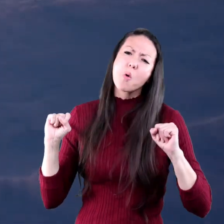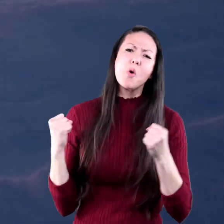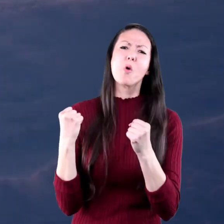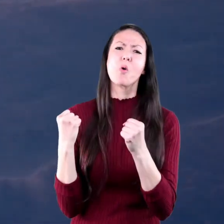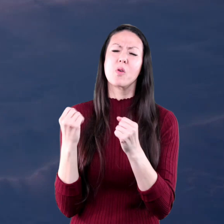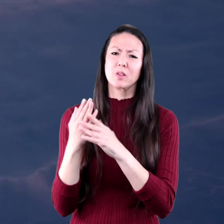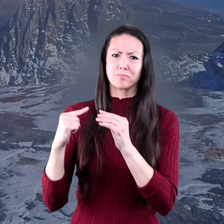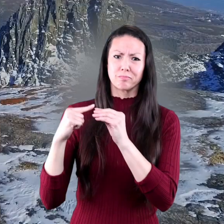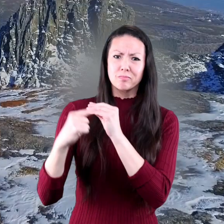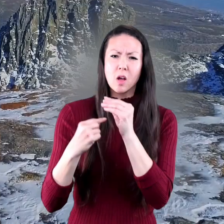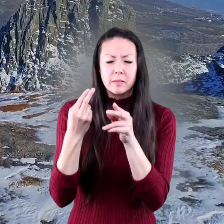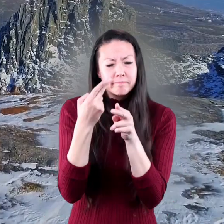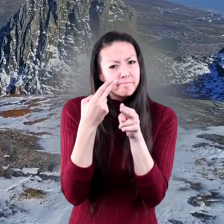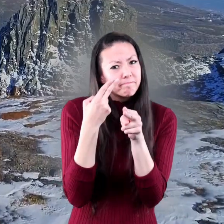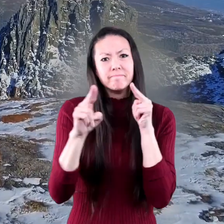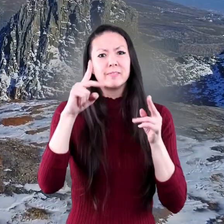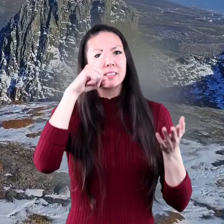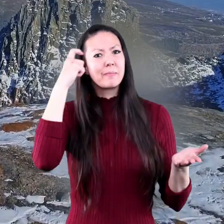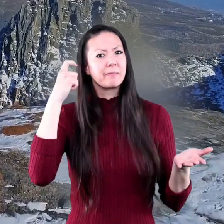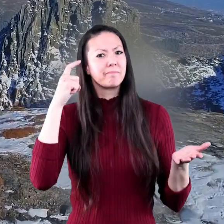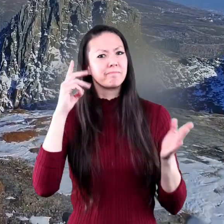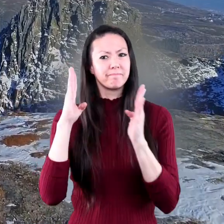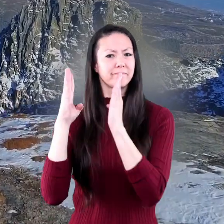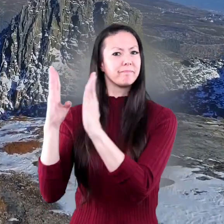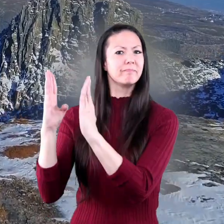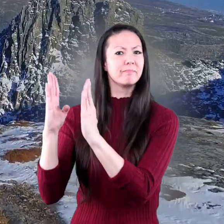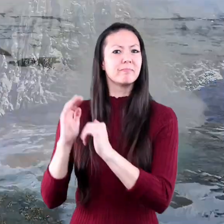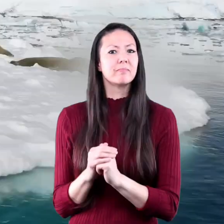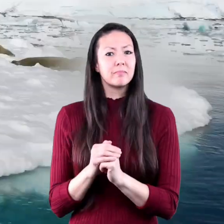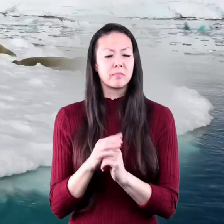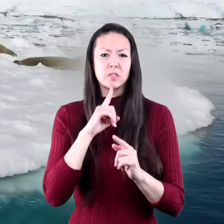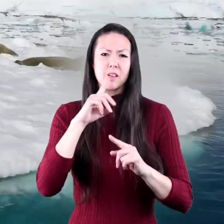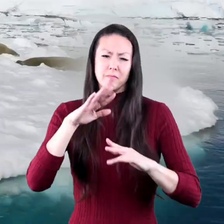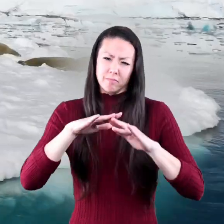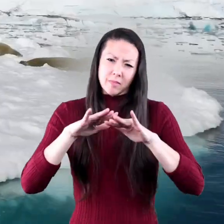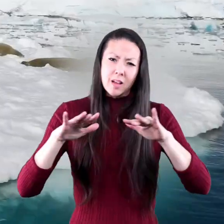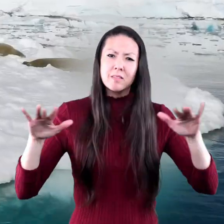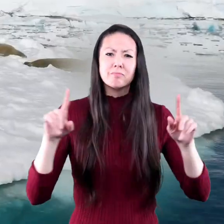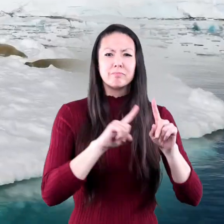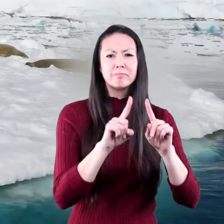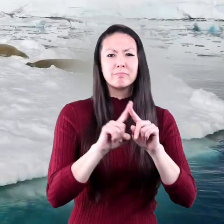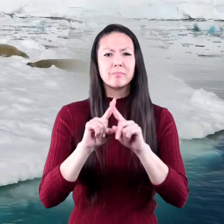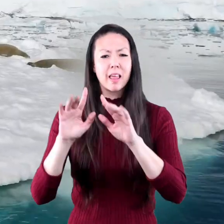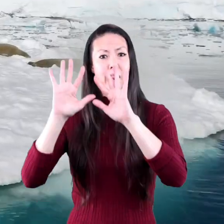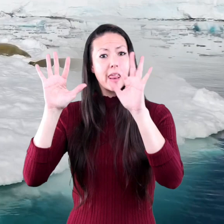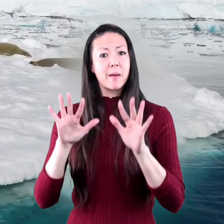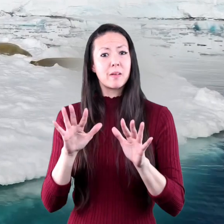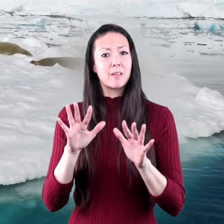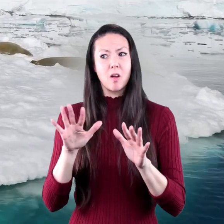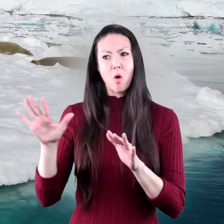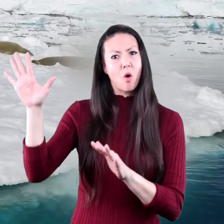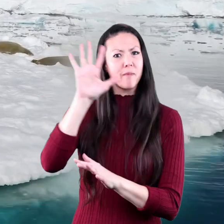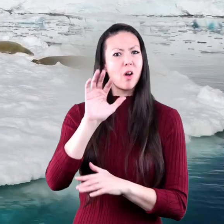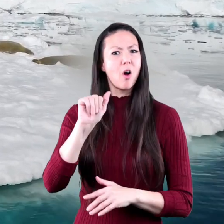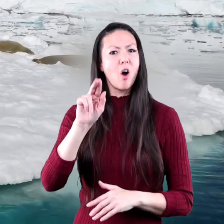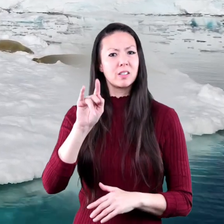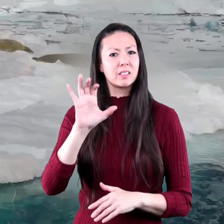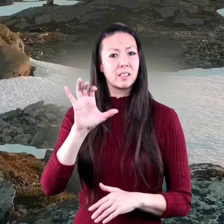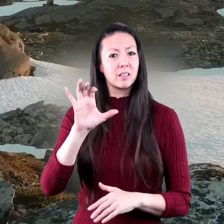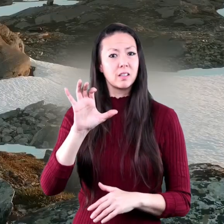winters and short, cool summers. There is a lot of variation in the climate across the Arctic, but all